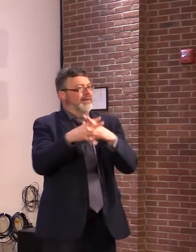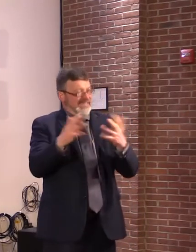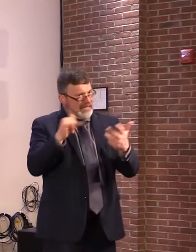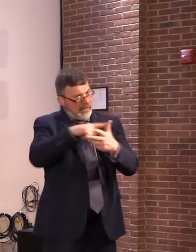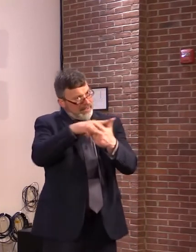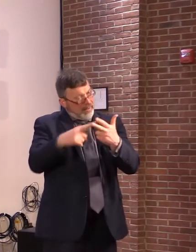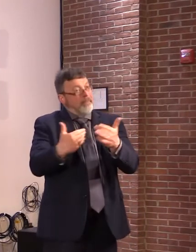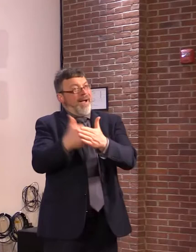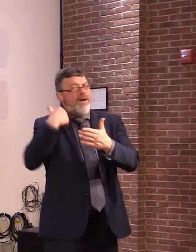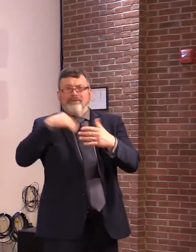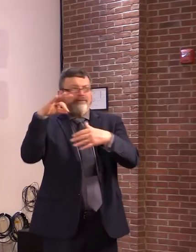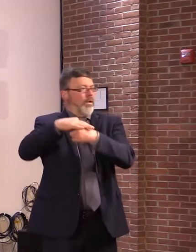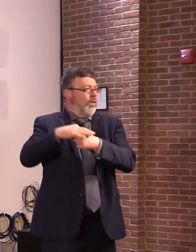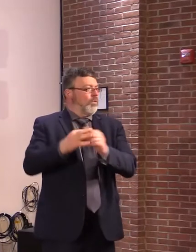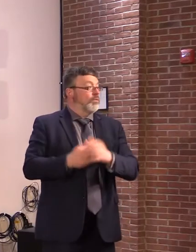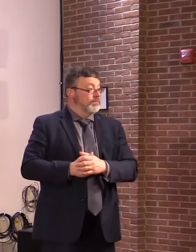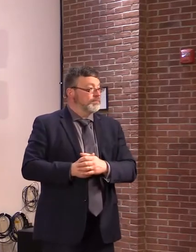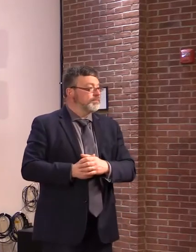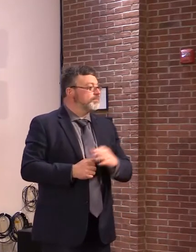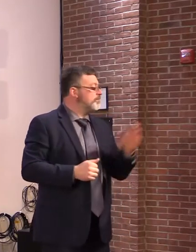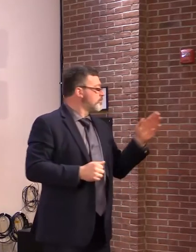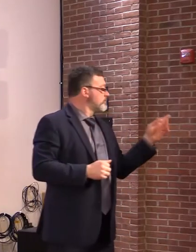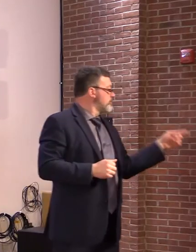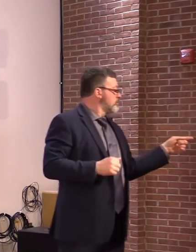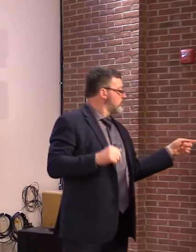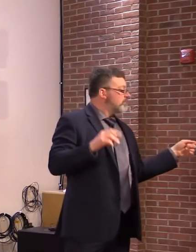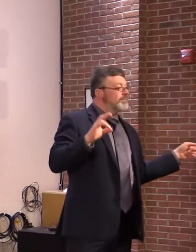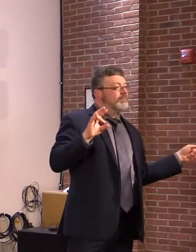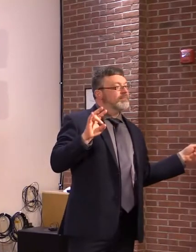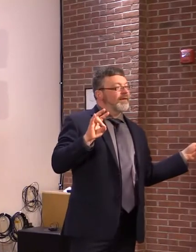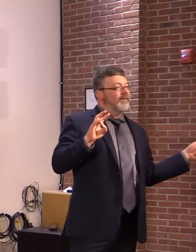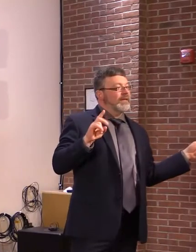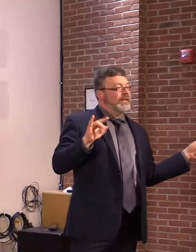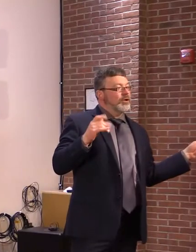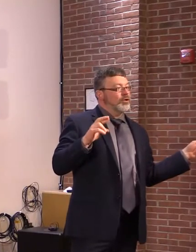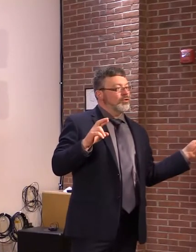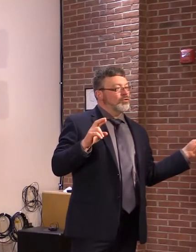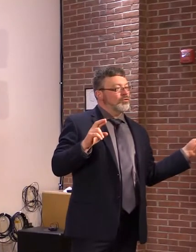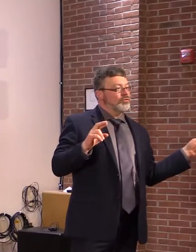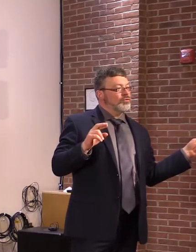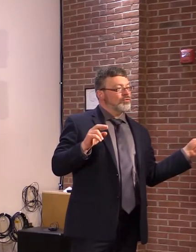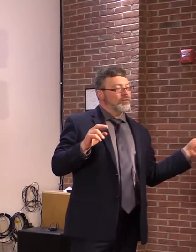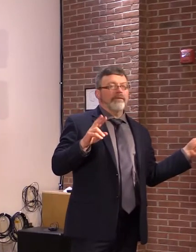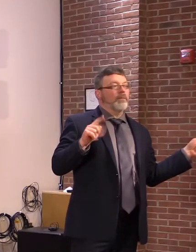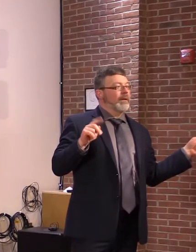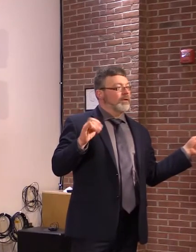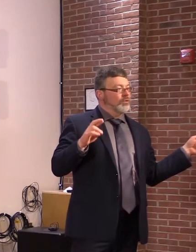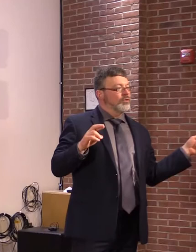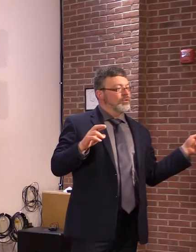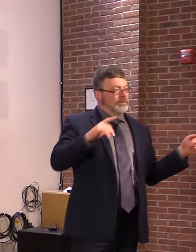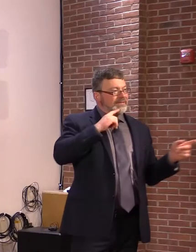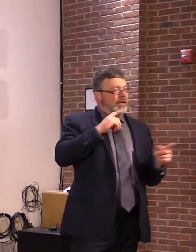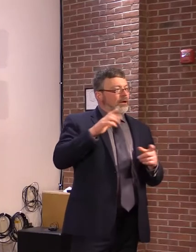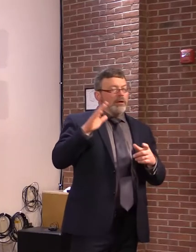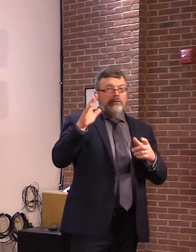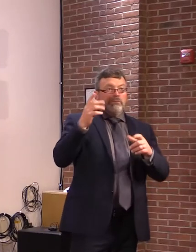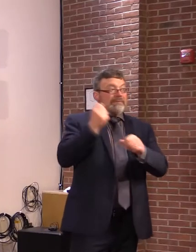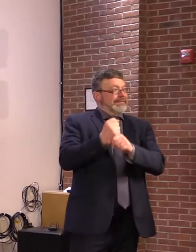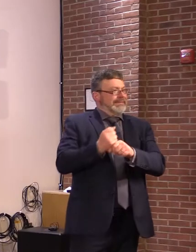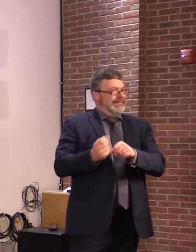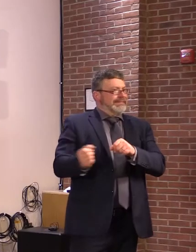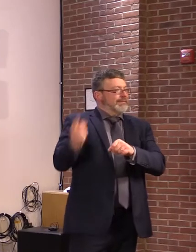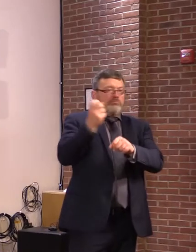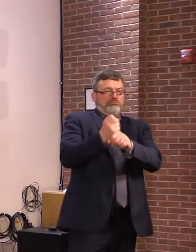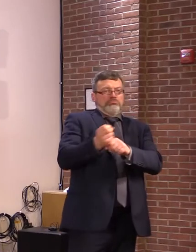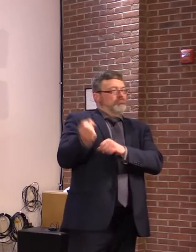think the lawmakers that are concerned about this say they're worried that two years from now we're going to be in the exact same place. That the